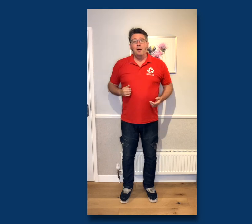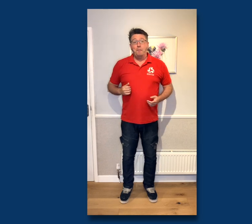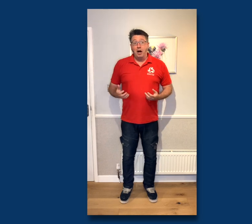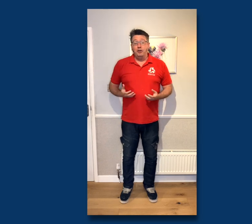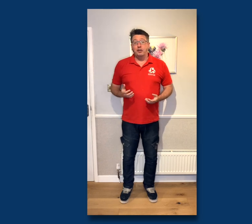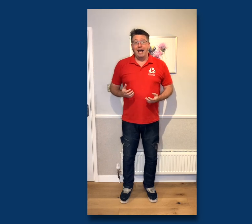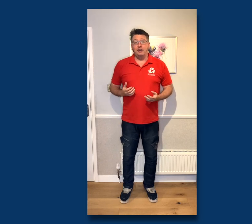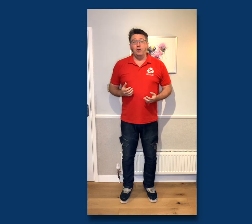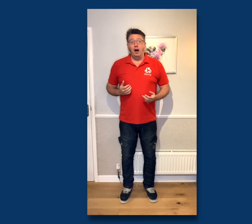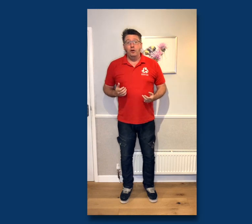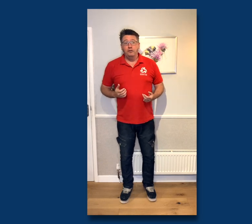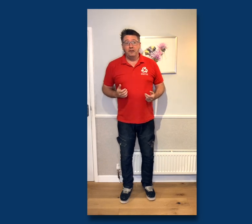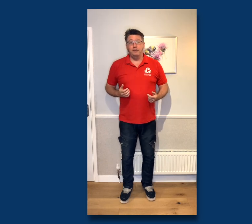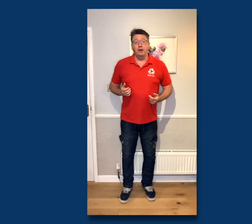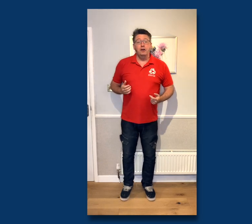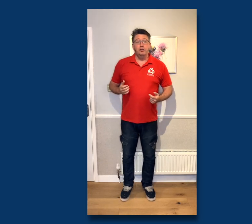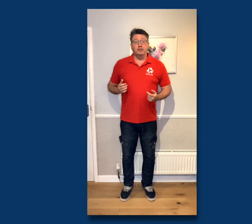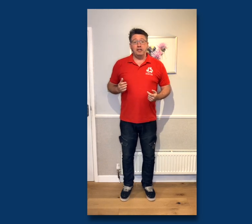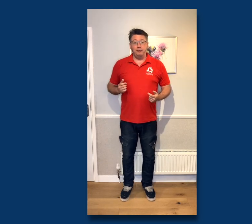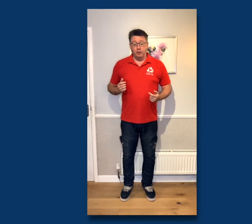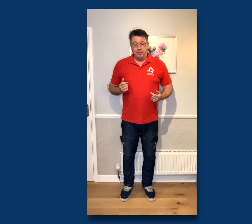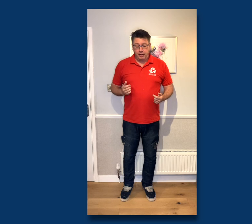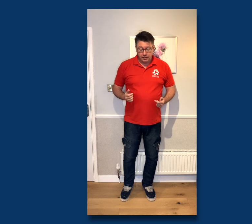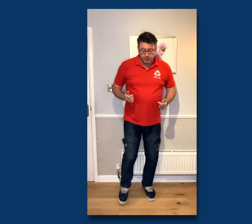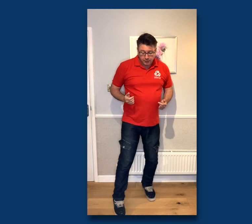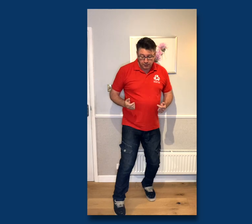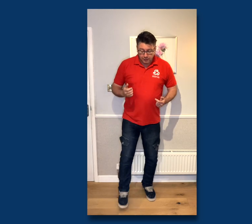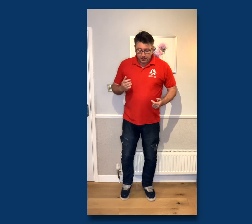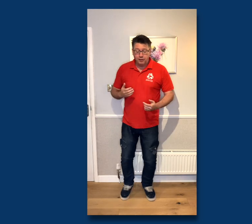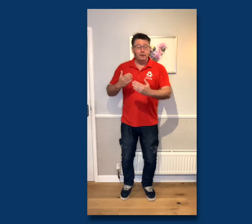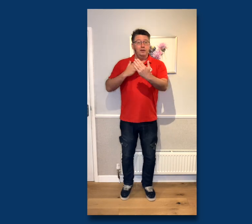But you can add your own flavour You could step forward and back